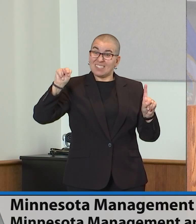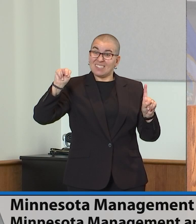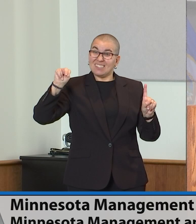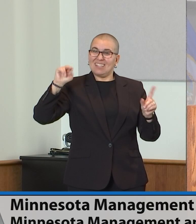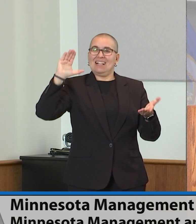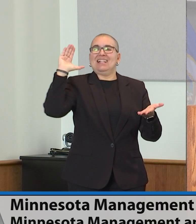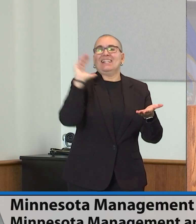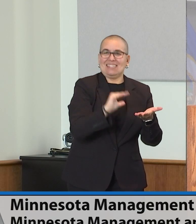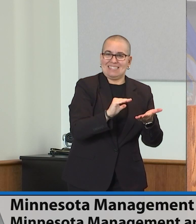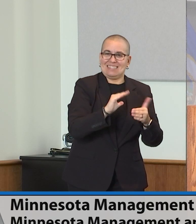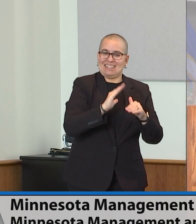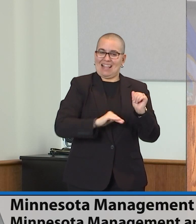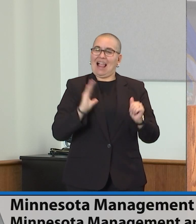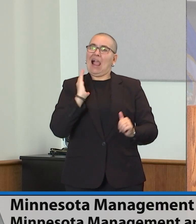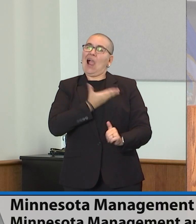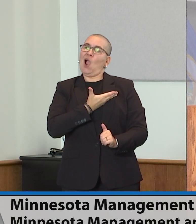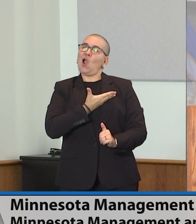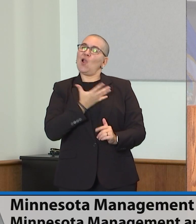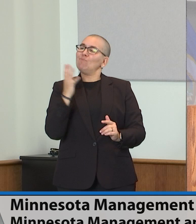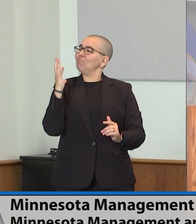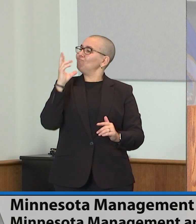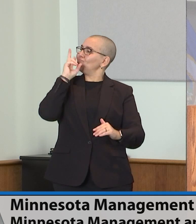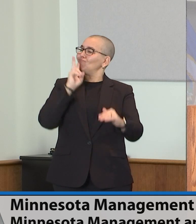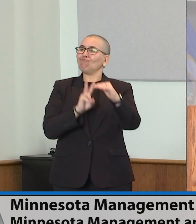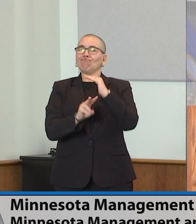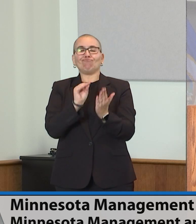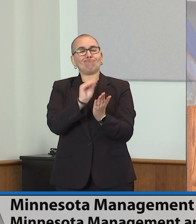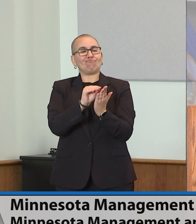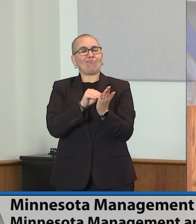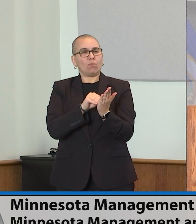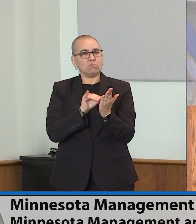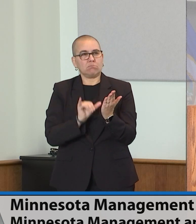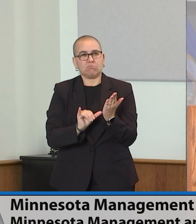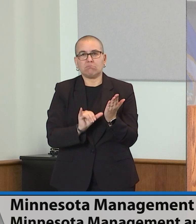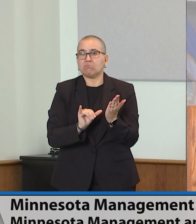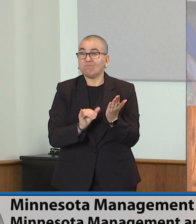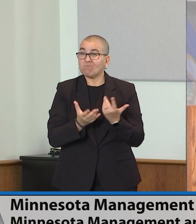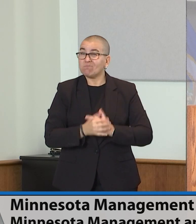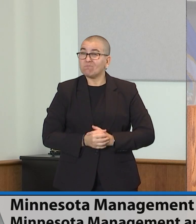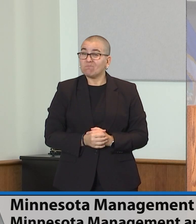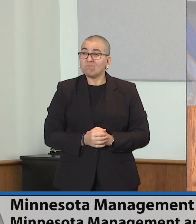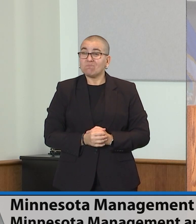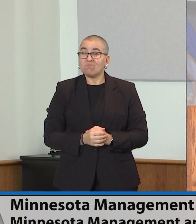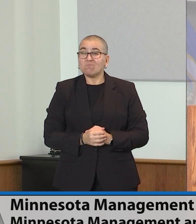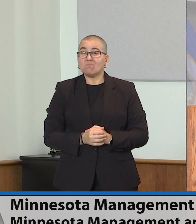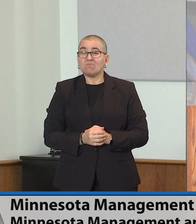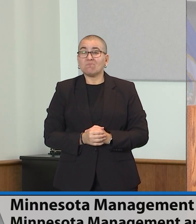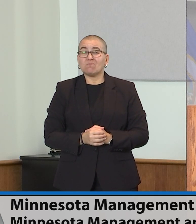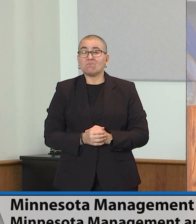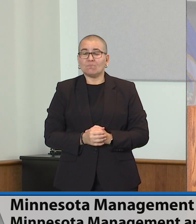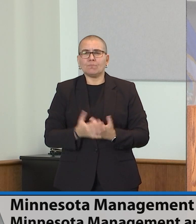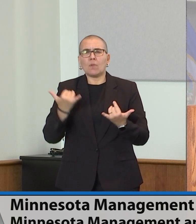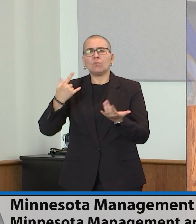So let's look a little more in detail at the change in our pupil projections. As I mentioned,